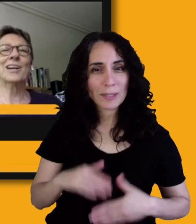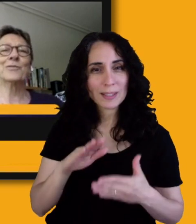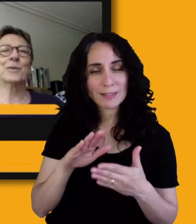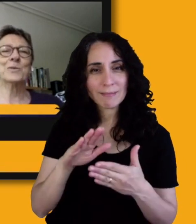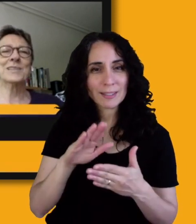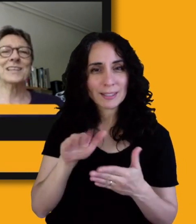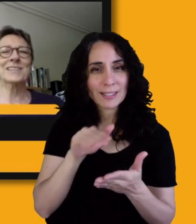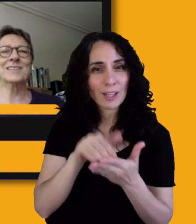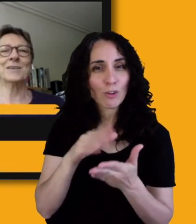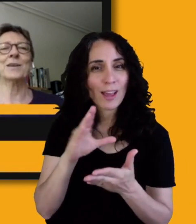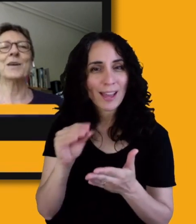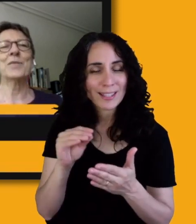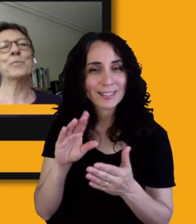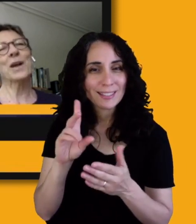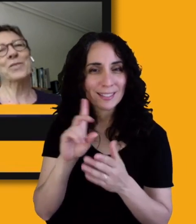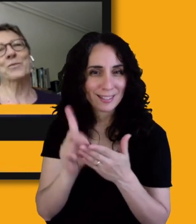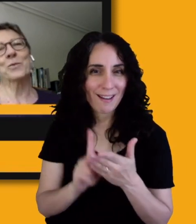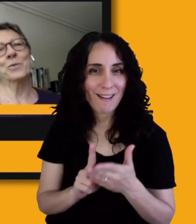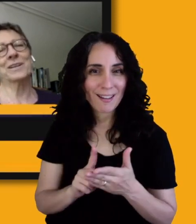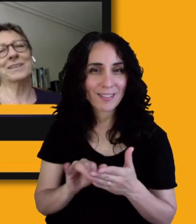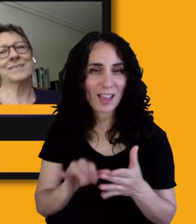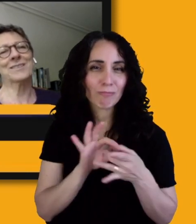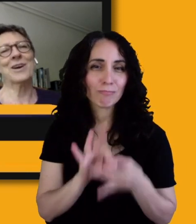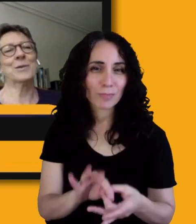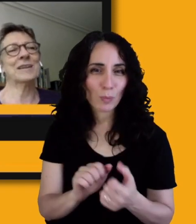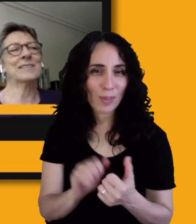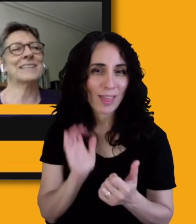represents the breadth of what we're going to talk about today.